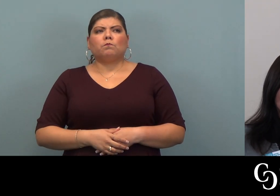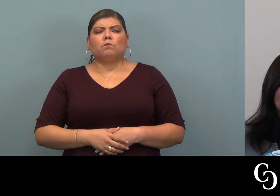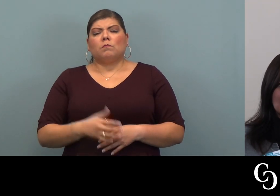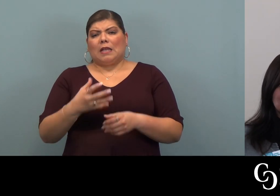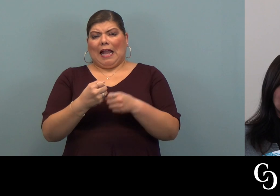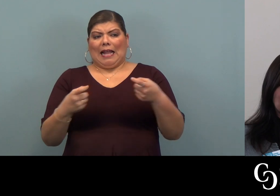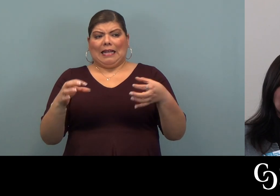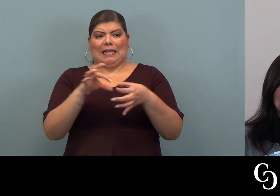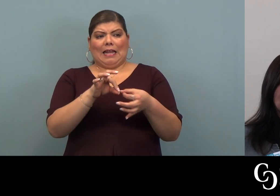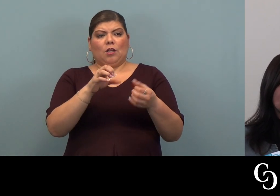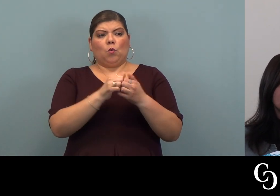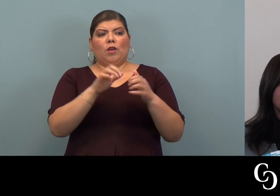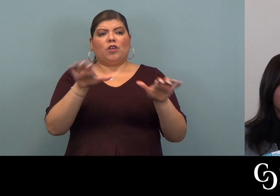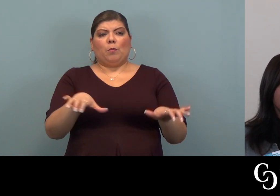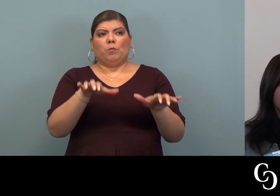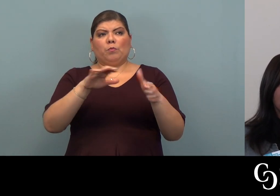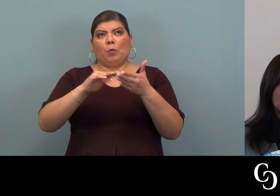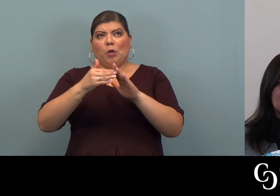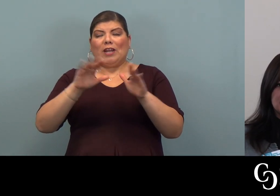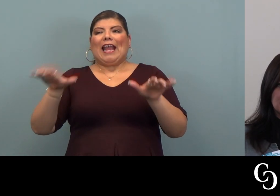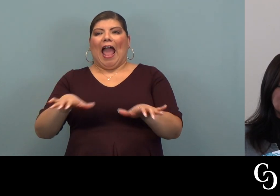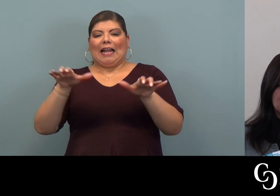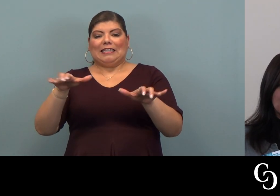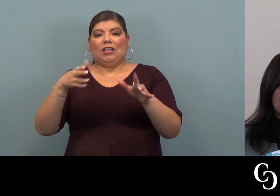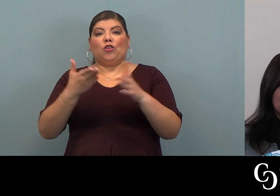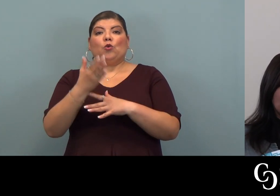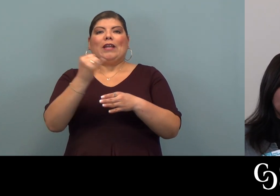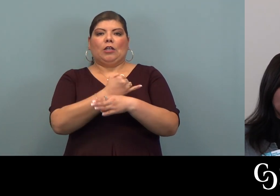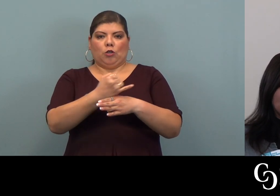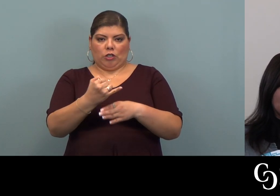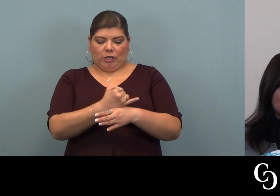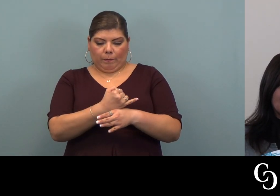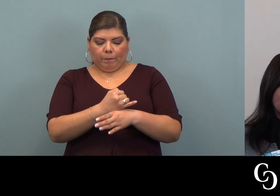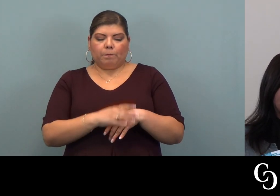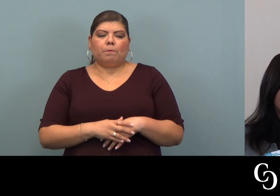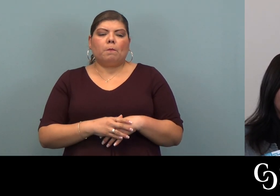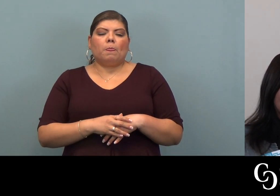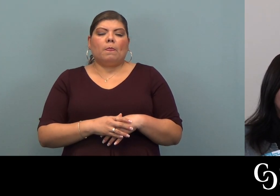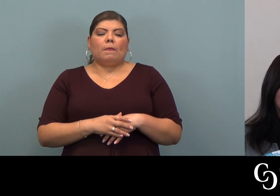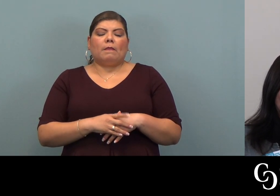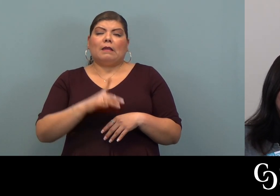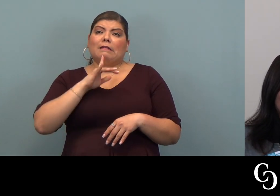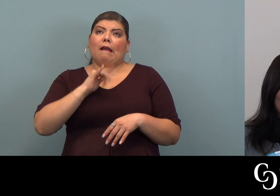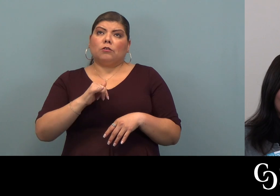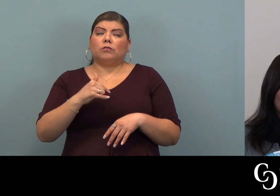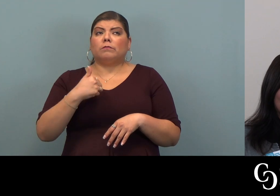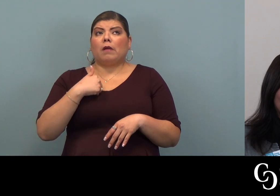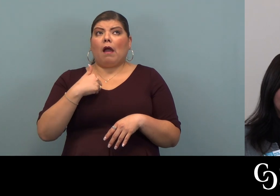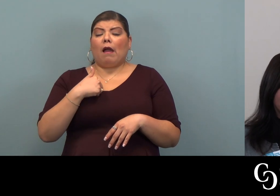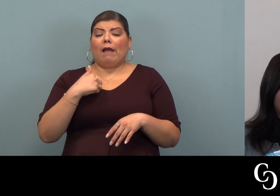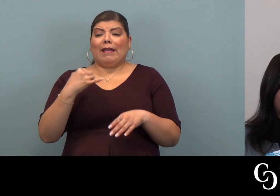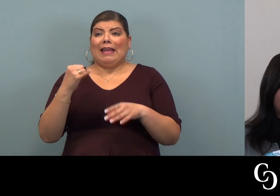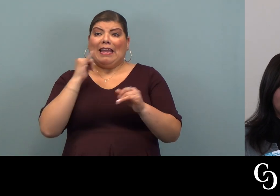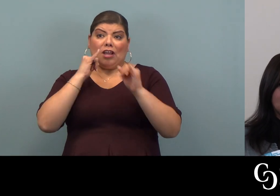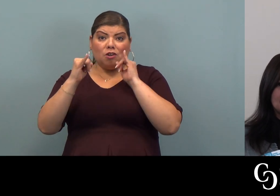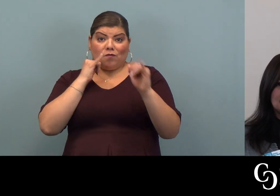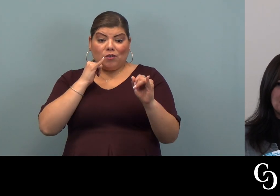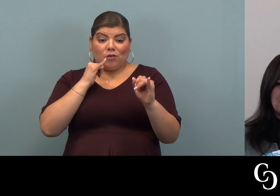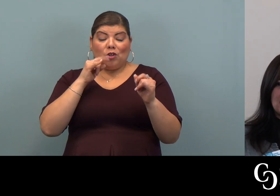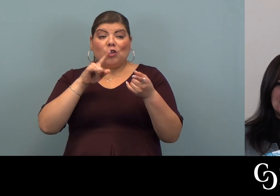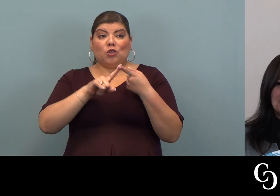Got connected with Community Action through an internship, and actually, I interviewed